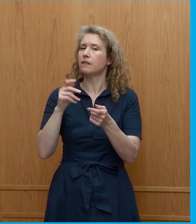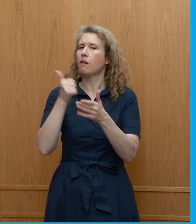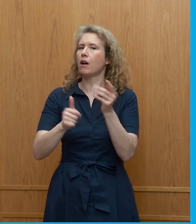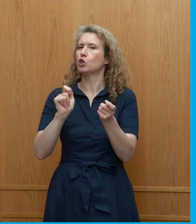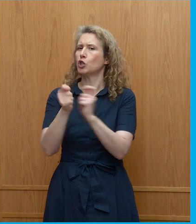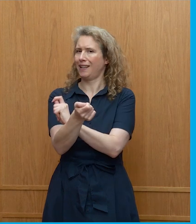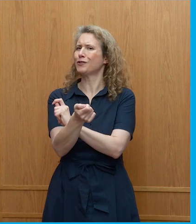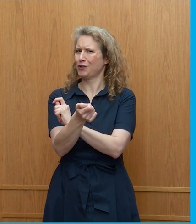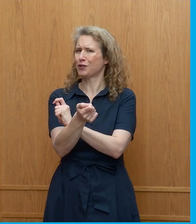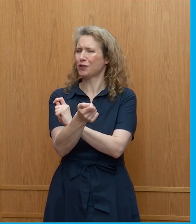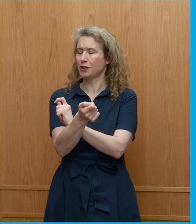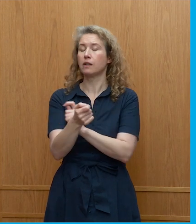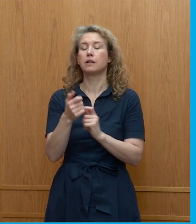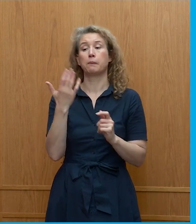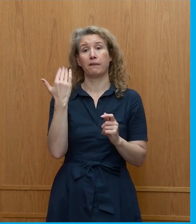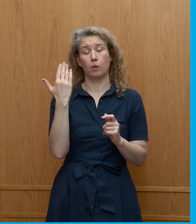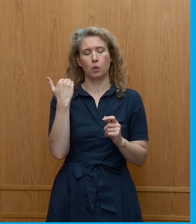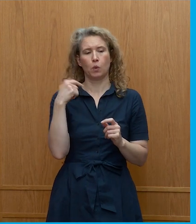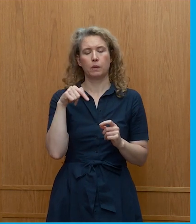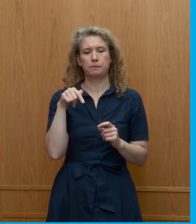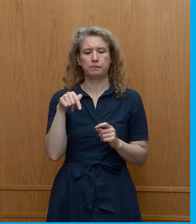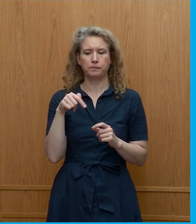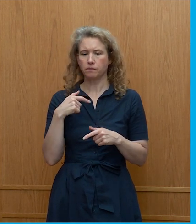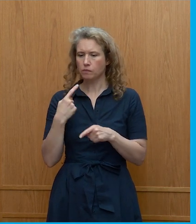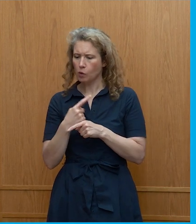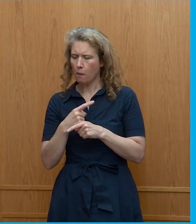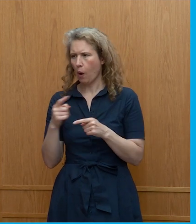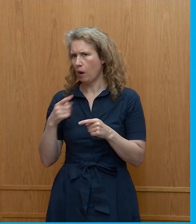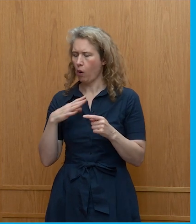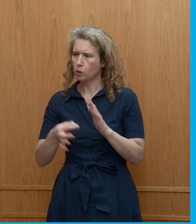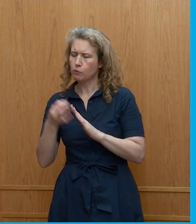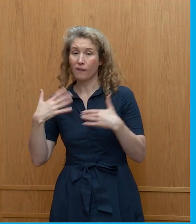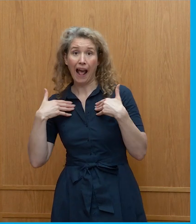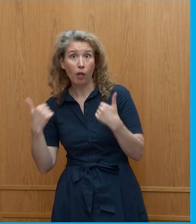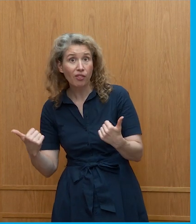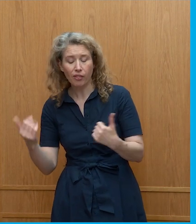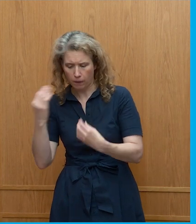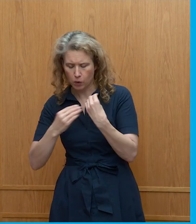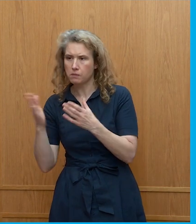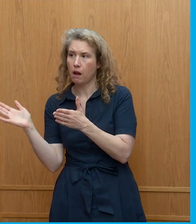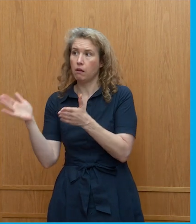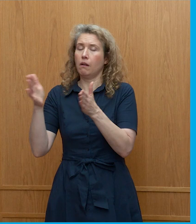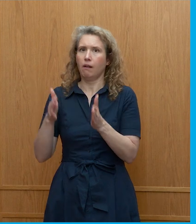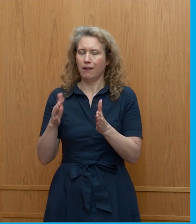completely. And where we went from having to change the health of the nation, we're now not just talking about